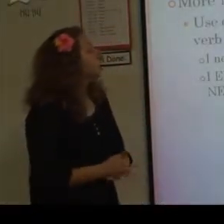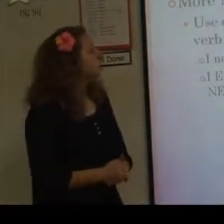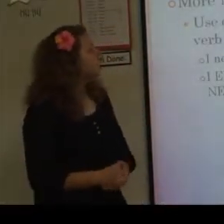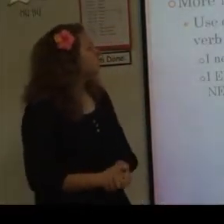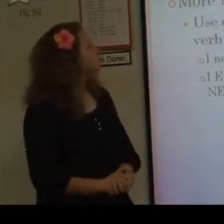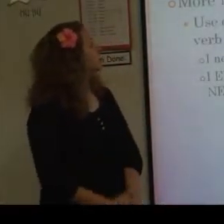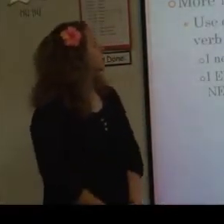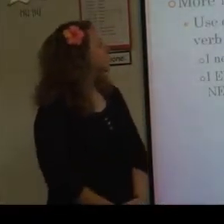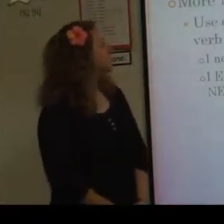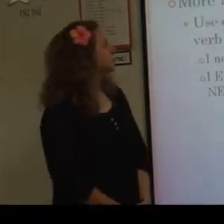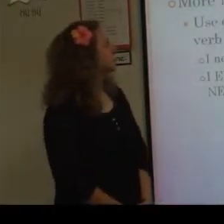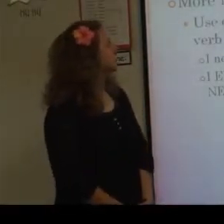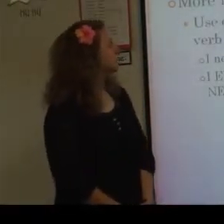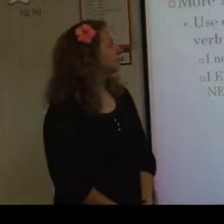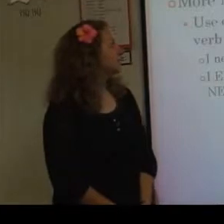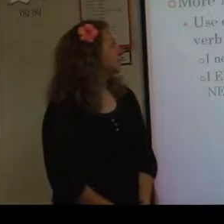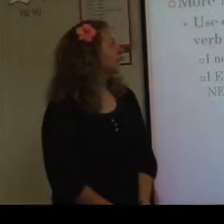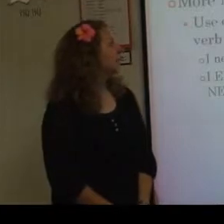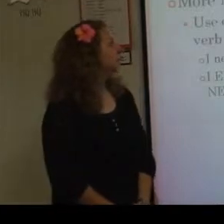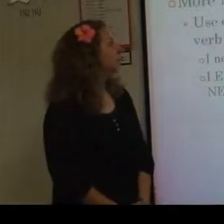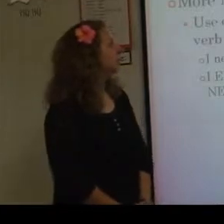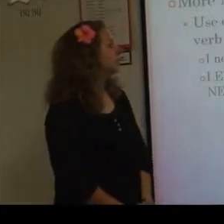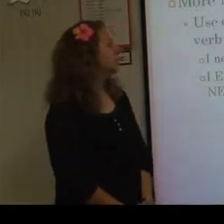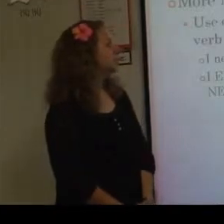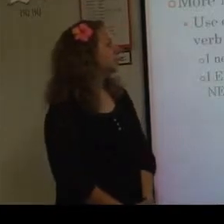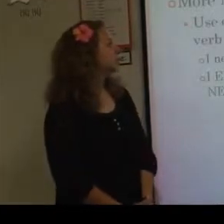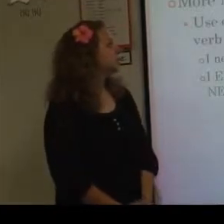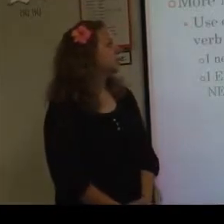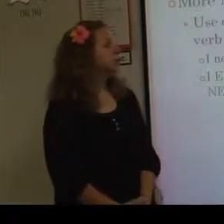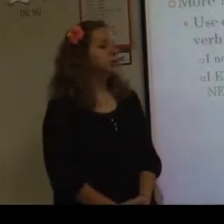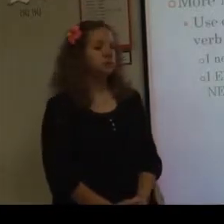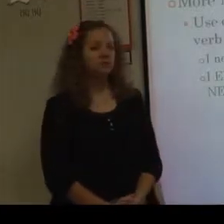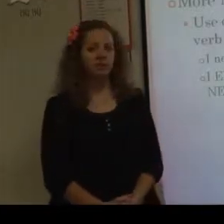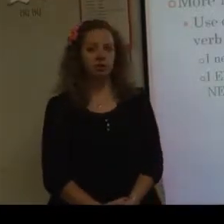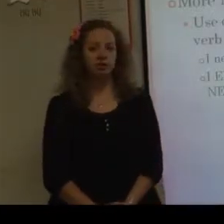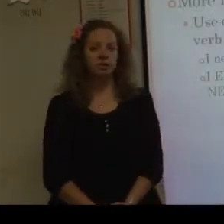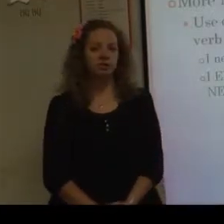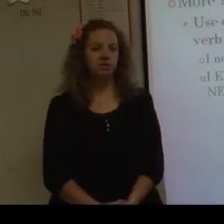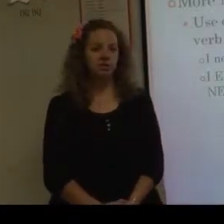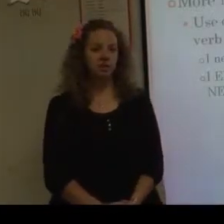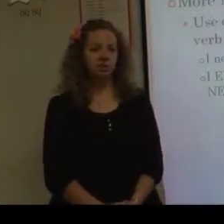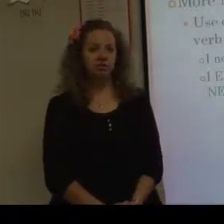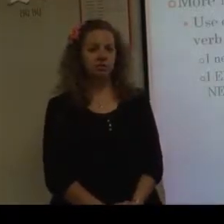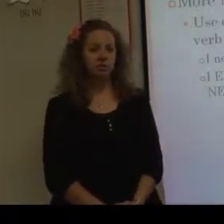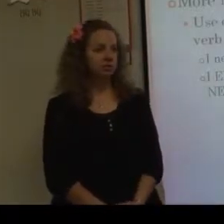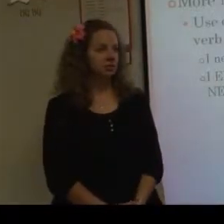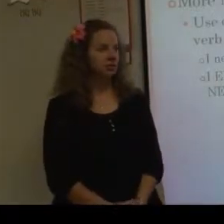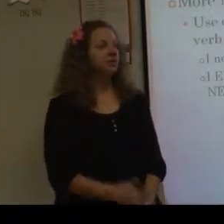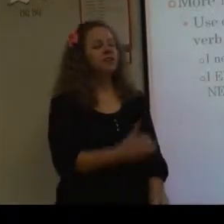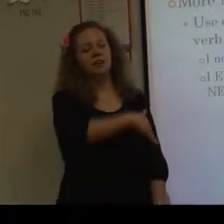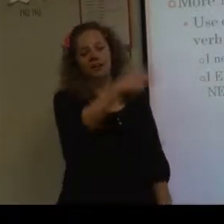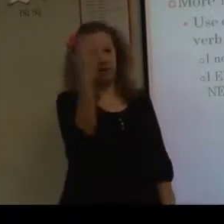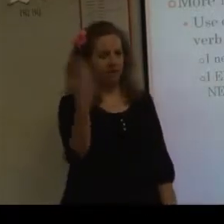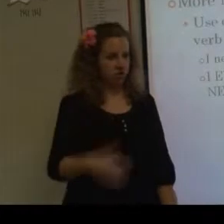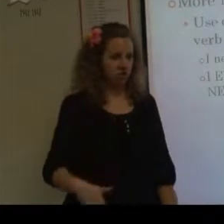Okay, so for this one, lesson 14 has more negatives. So the use of never. So what's the sign never? We just learned that one. Never.